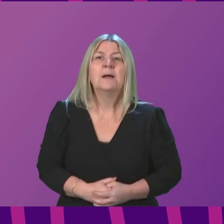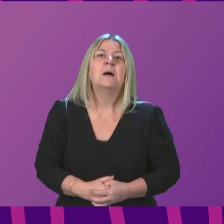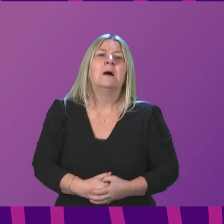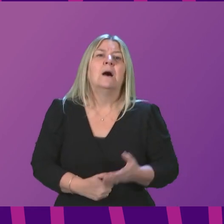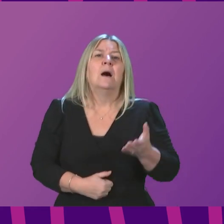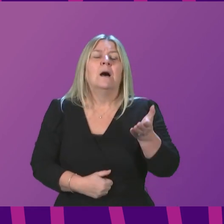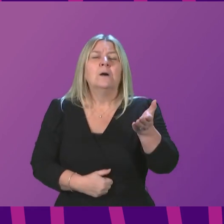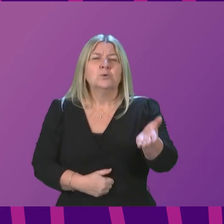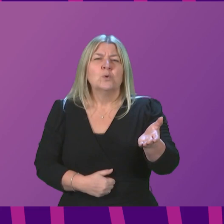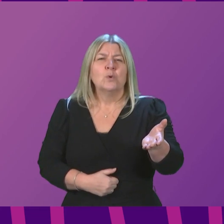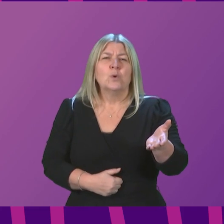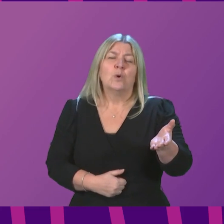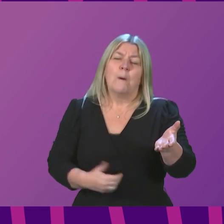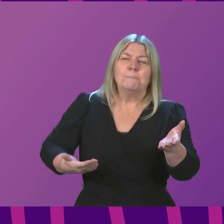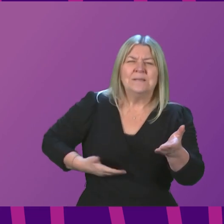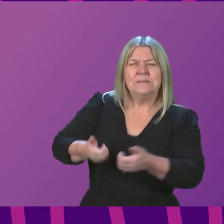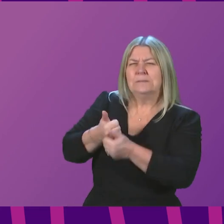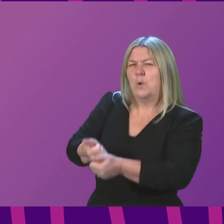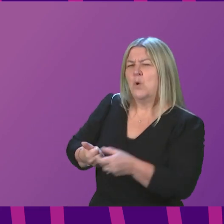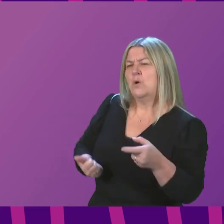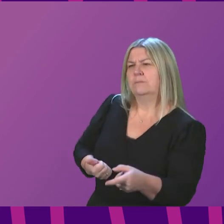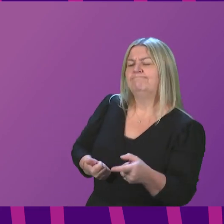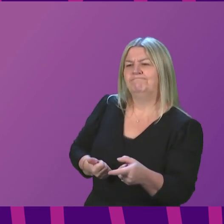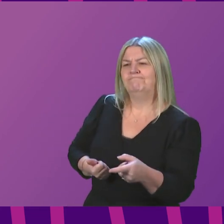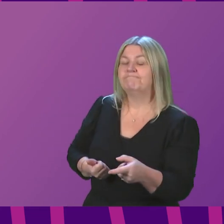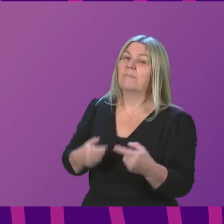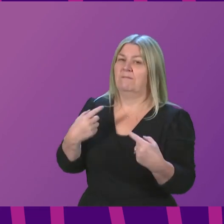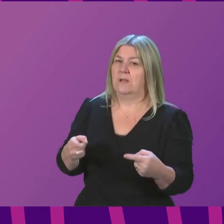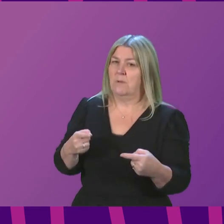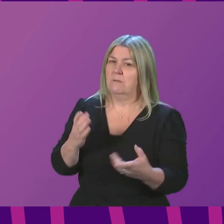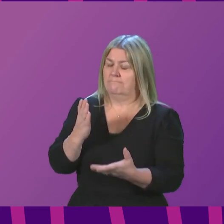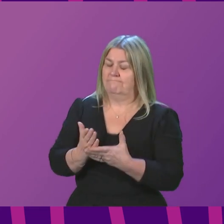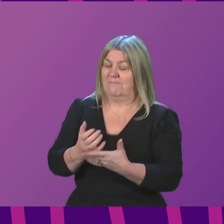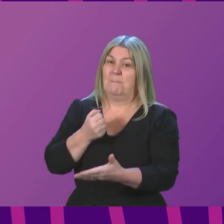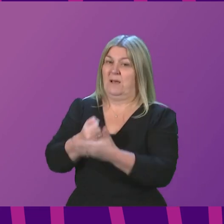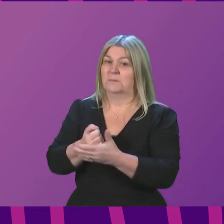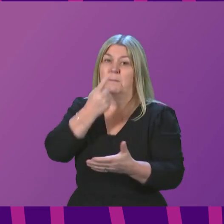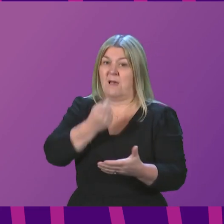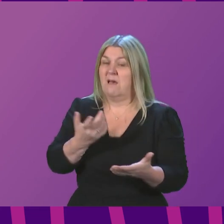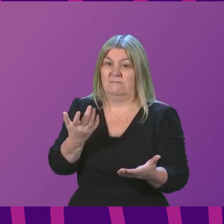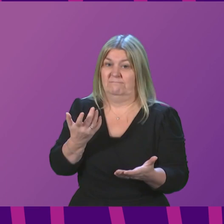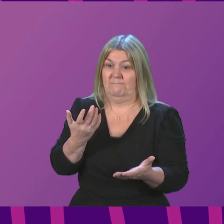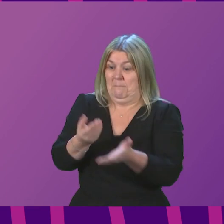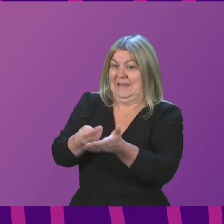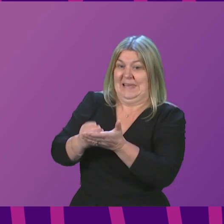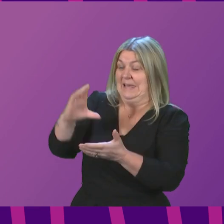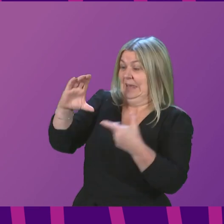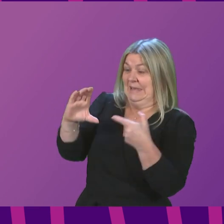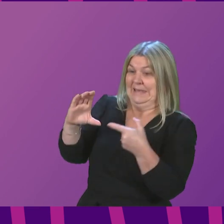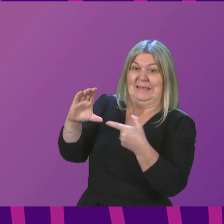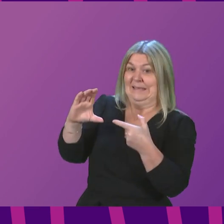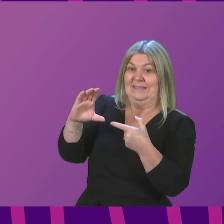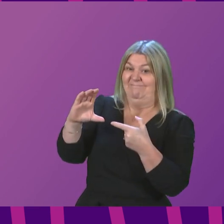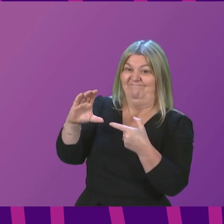support, we are making business support available to the maximum of our financial wherewithal.